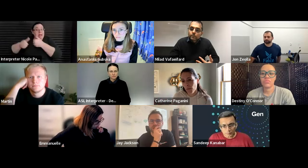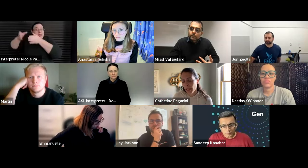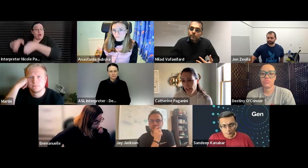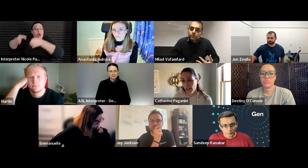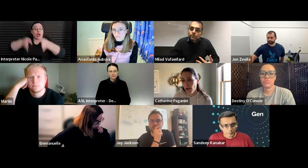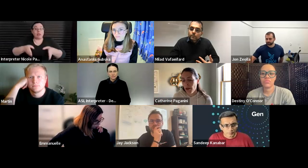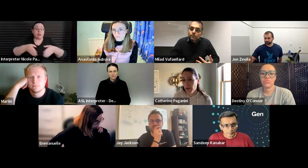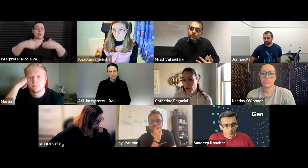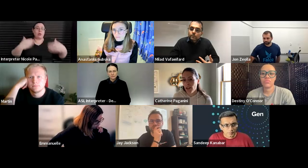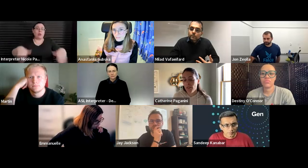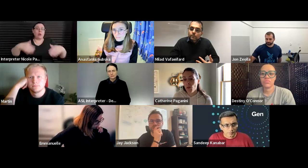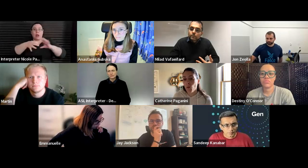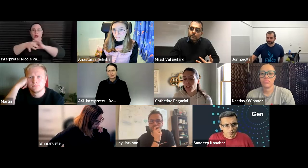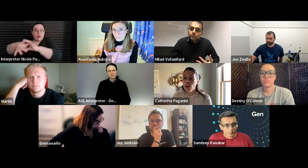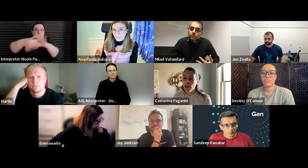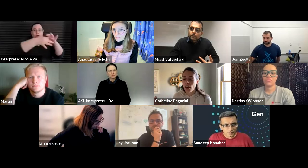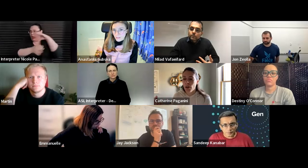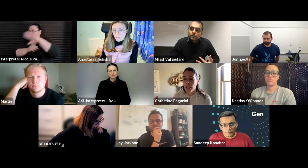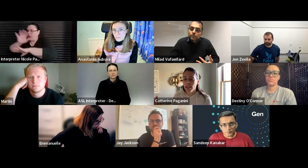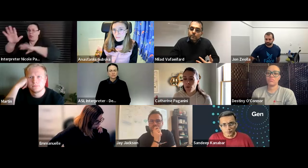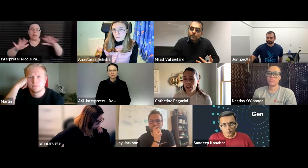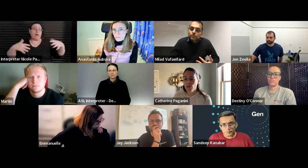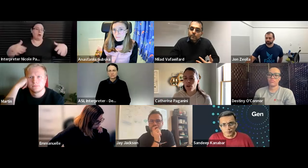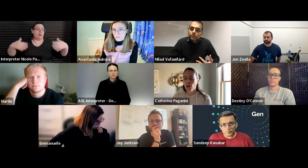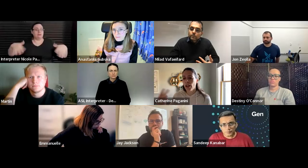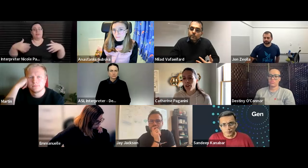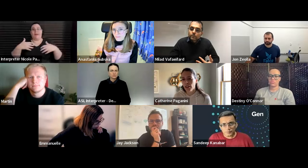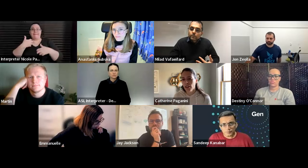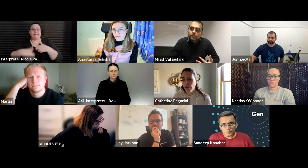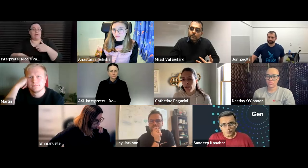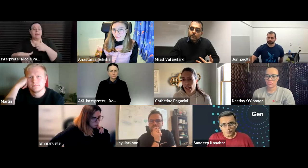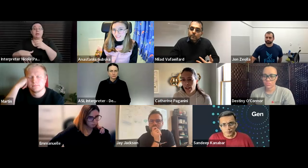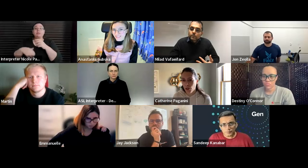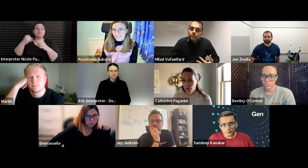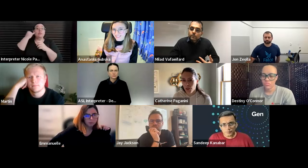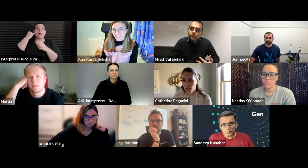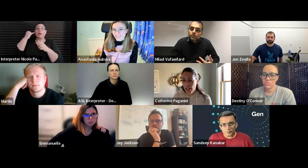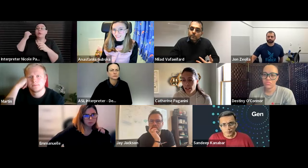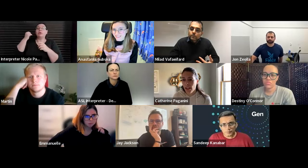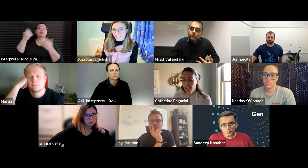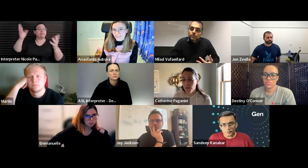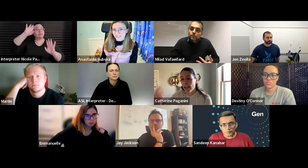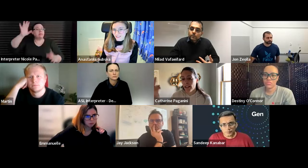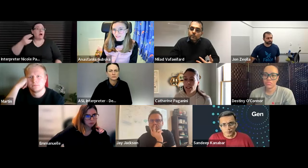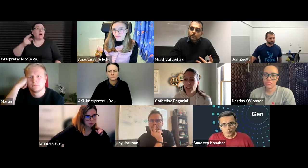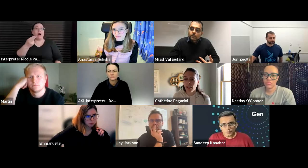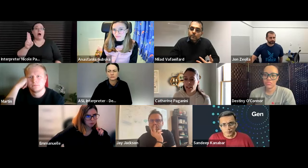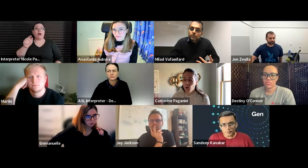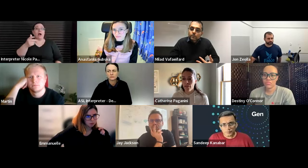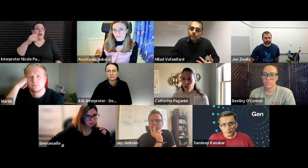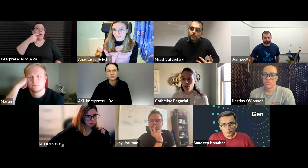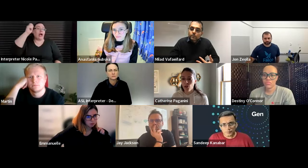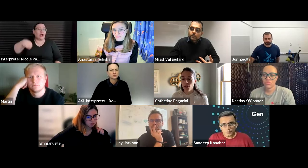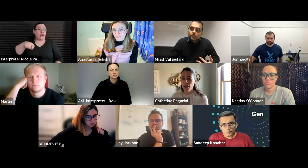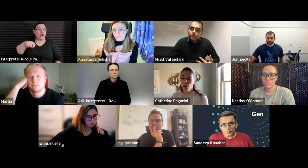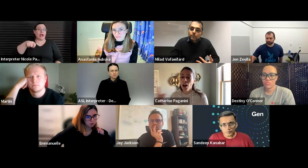lot of coordination it's very complicated because if someone does not come let's say we have two hungarian sign interpreters and then suddenly that is